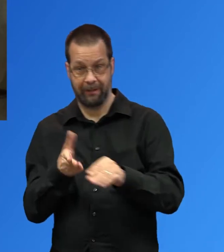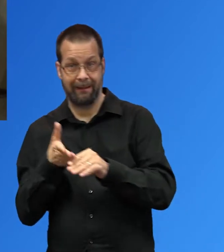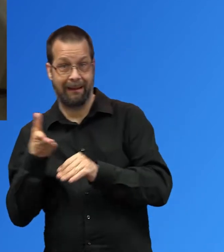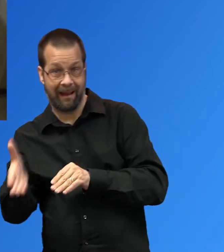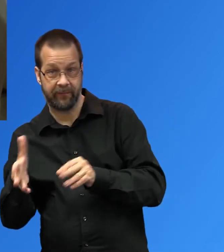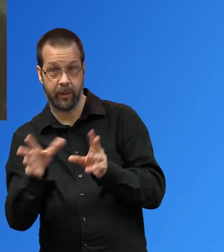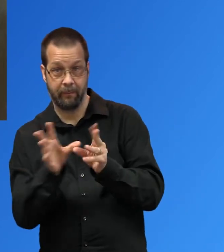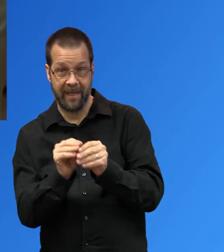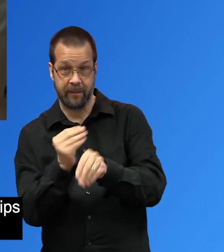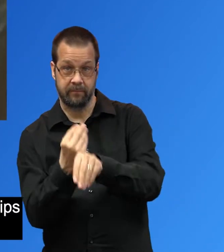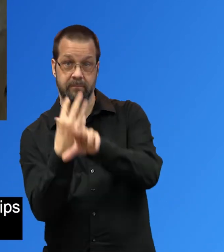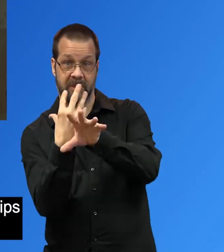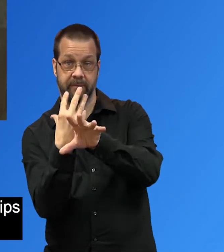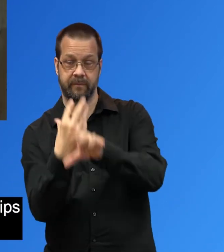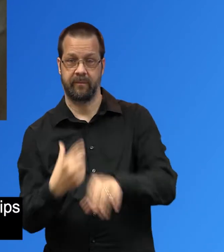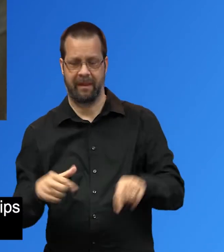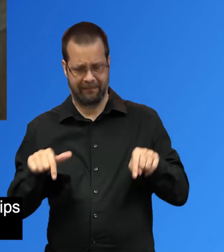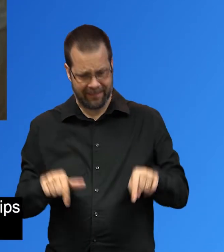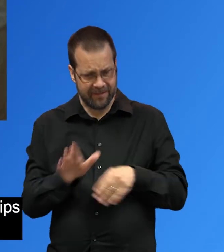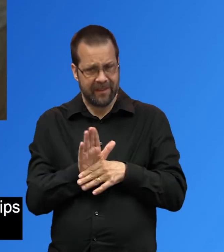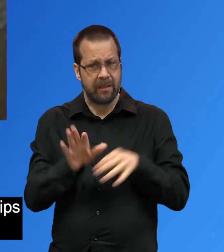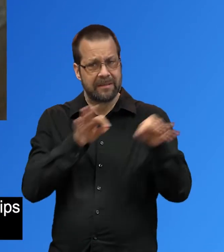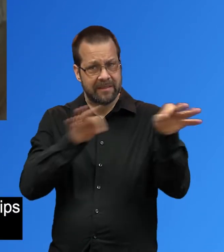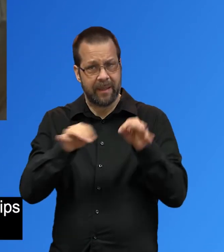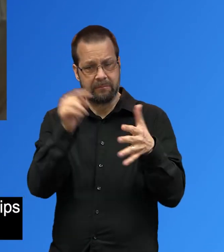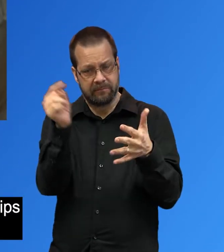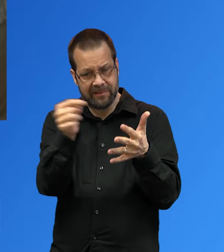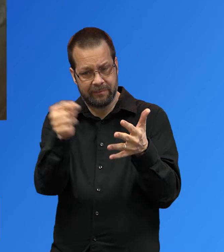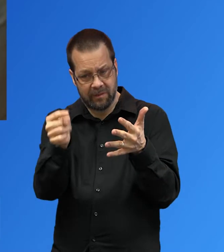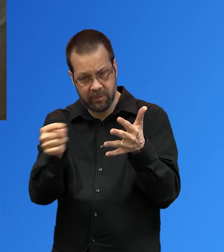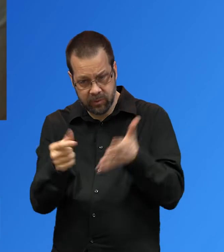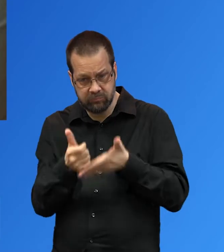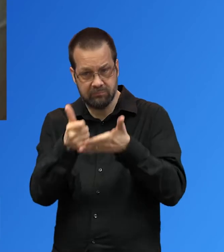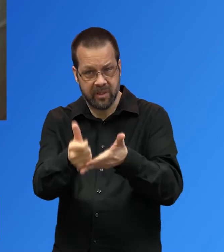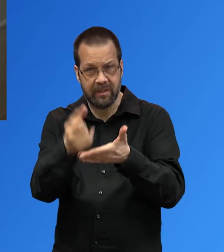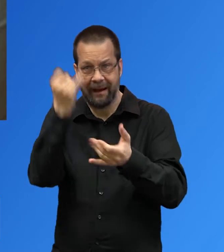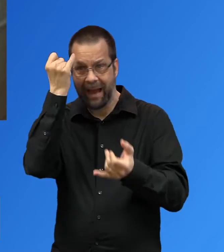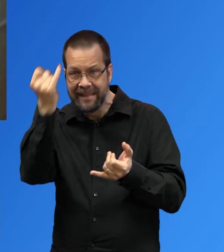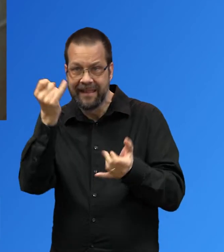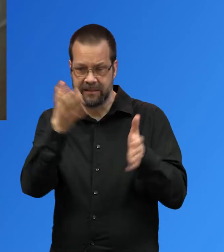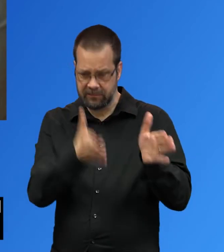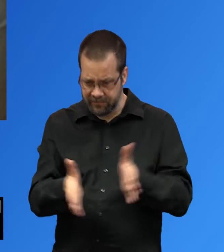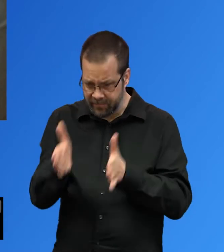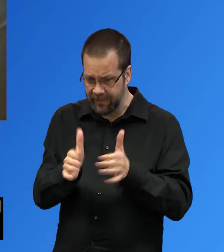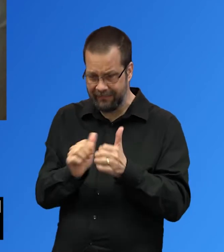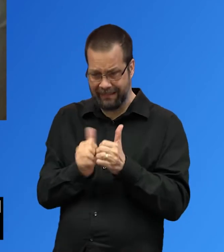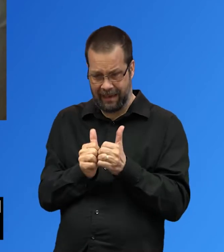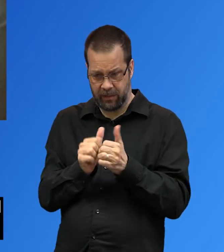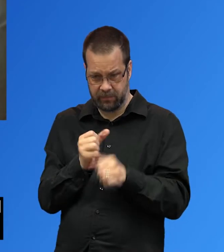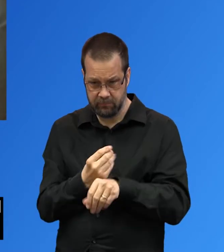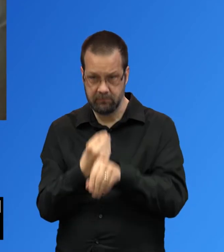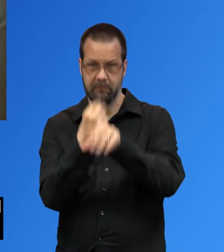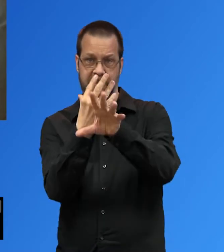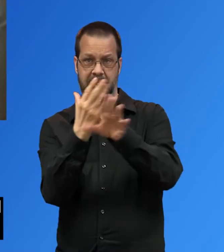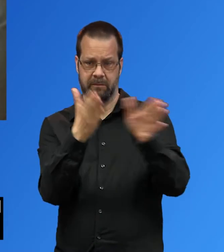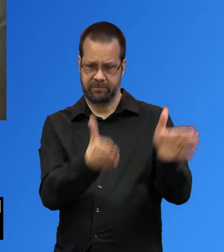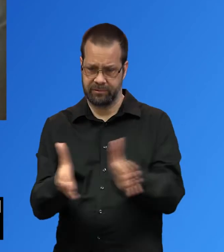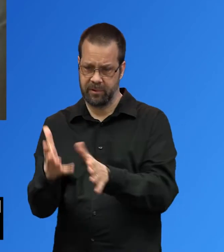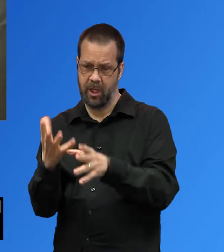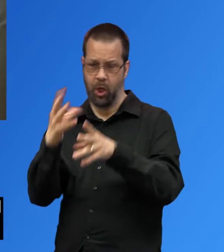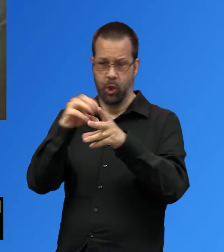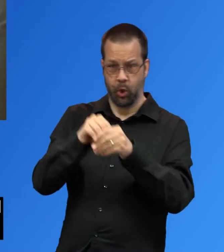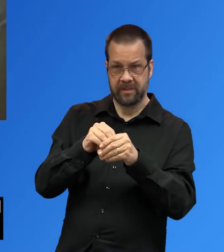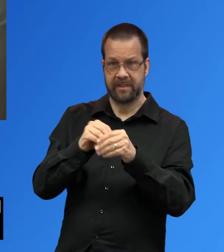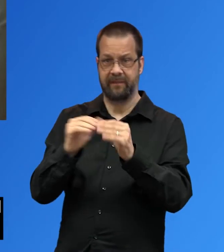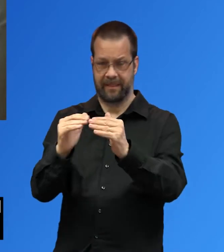In this video, we will provide you with mindful implementation tips and strategies for making your virtual meetings inclusive, accessible, and successful for all of your